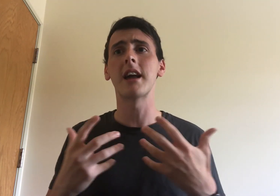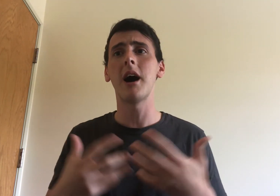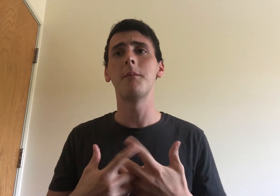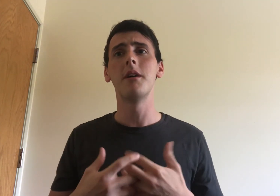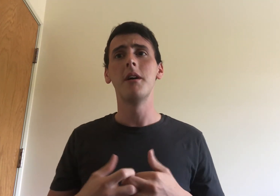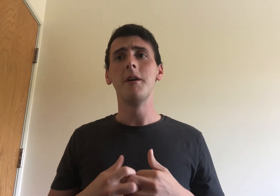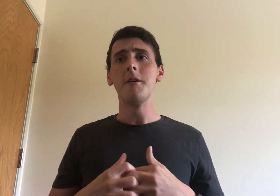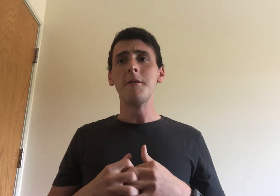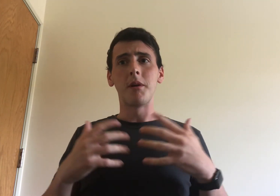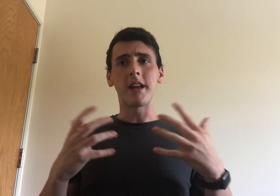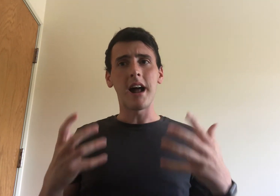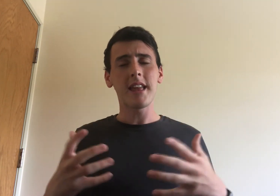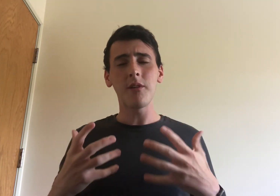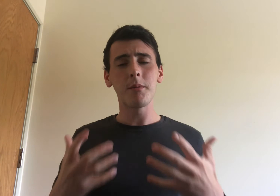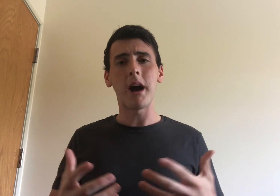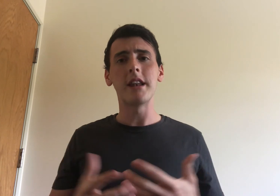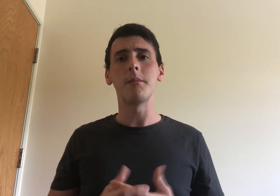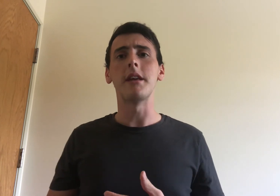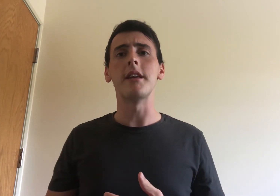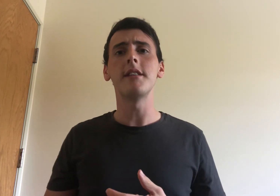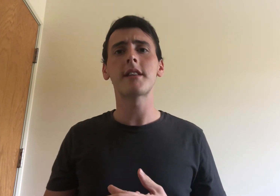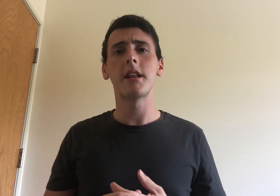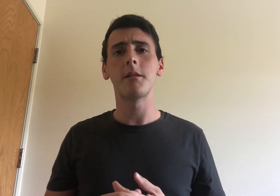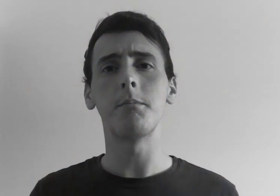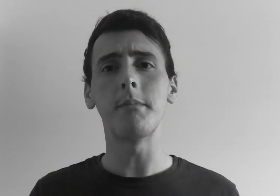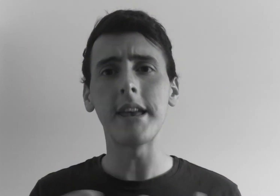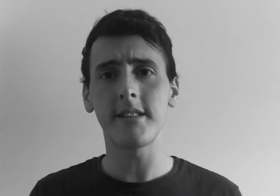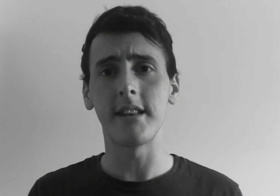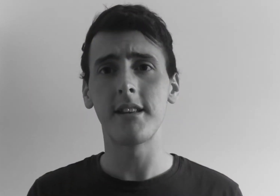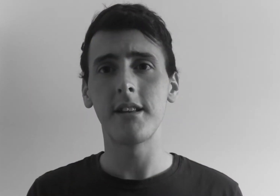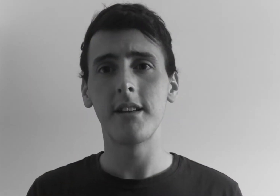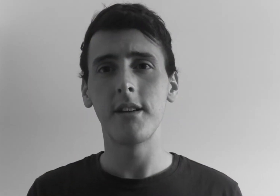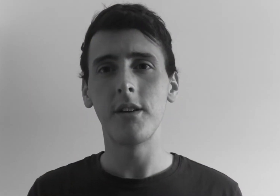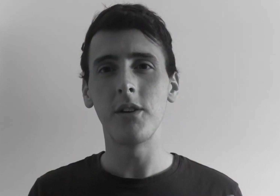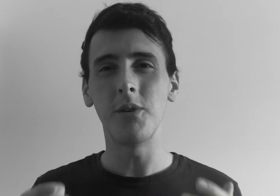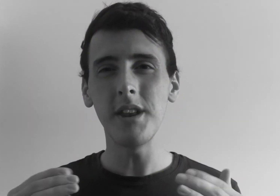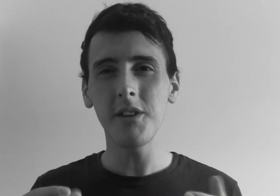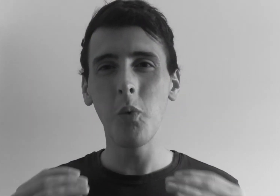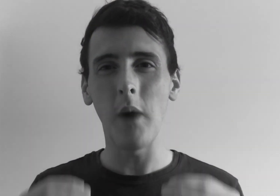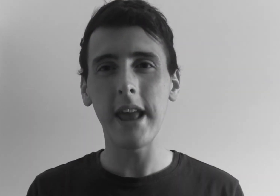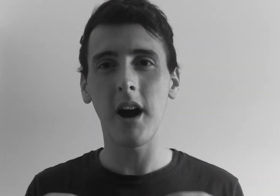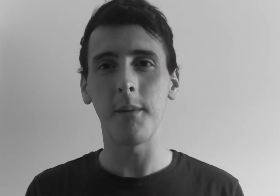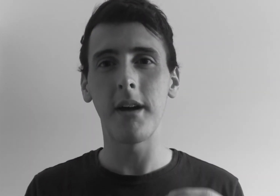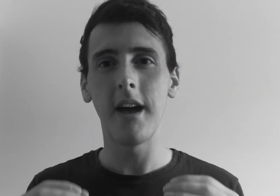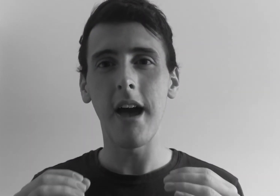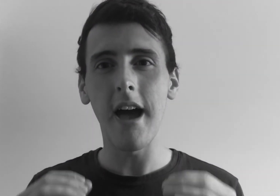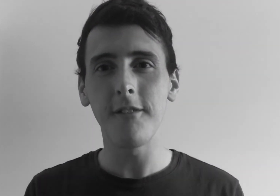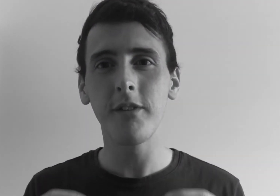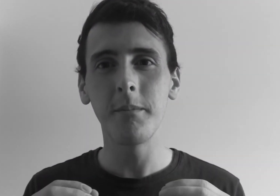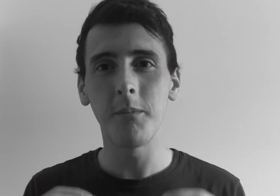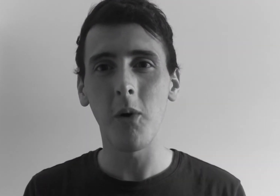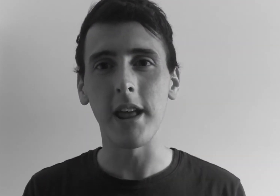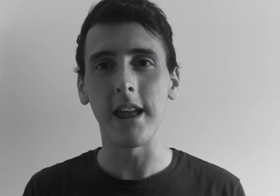up. But God kept reminding me. He said, Mason, you need to wake up every morning